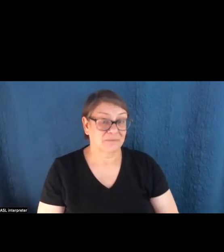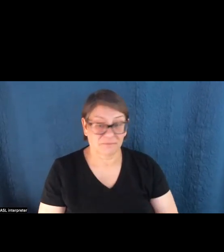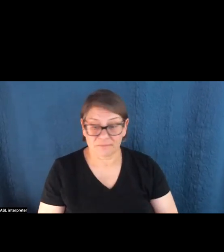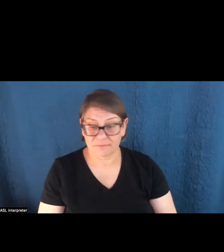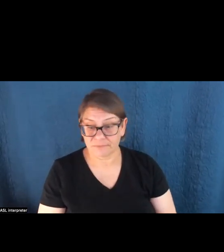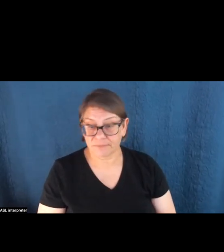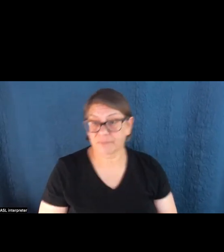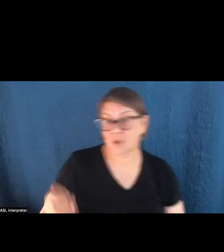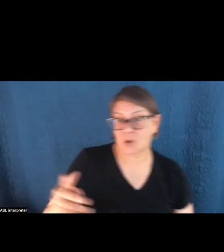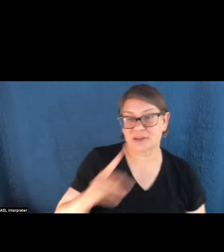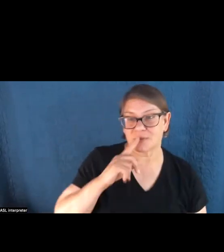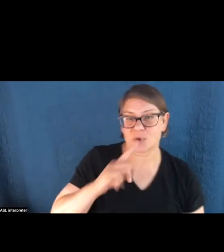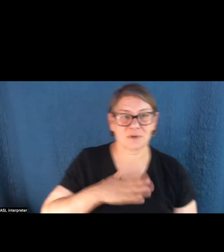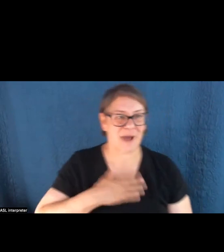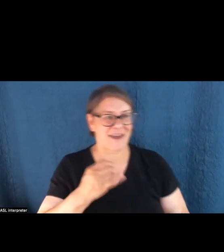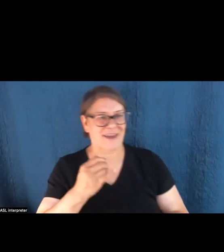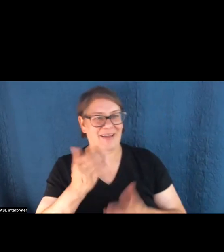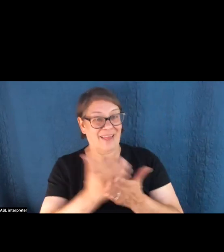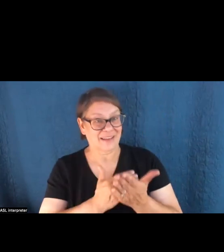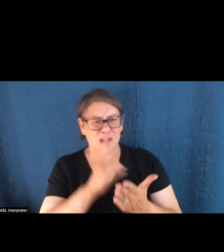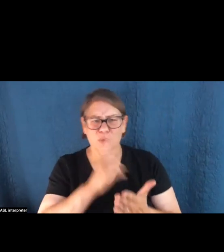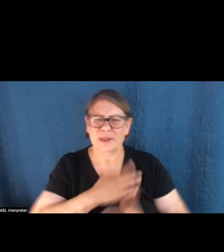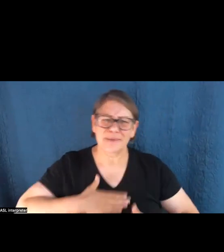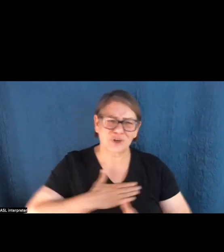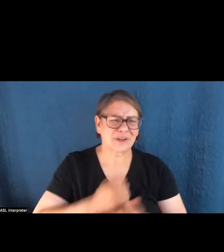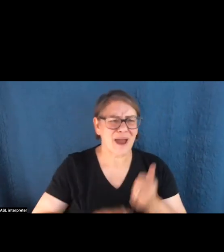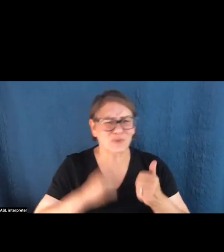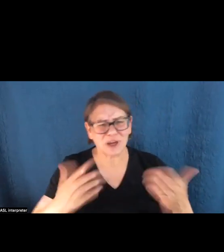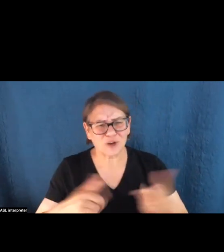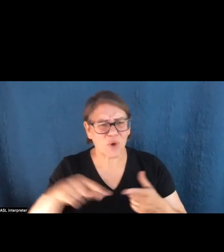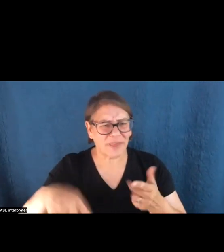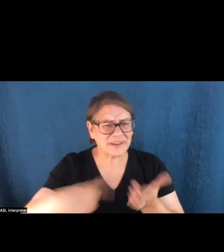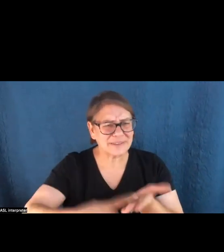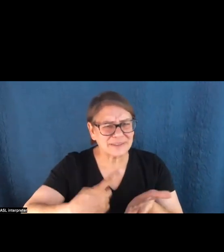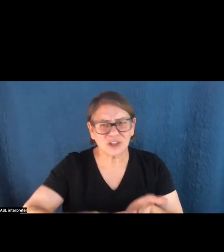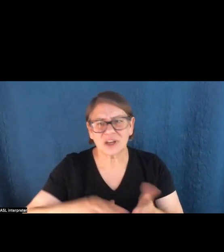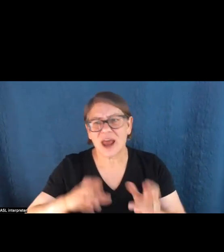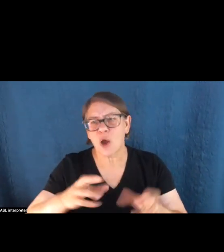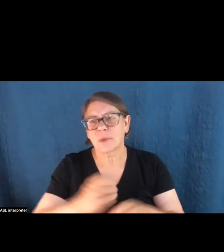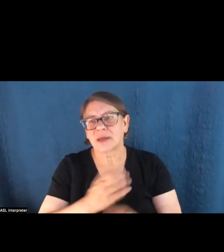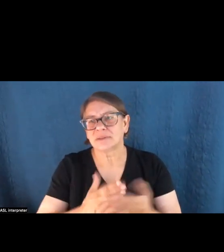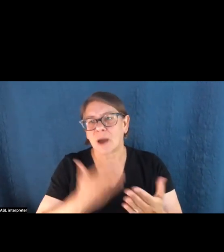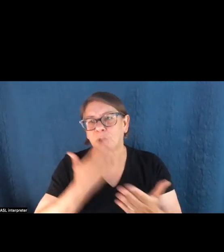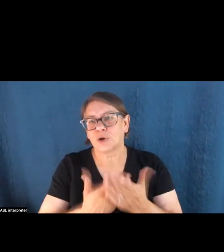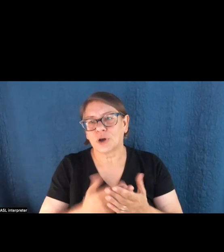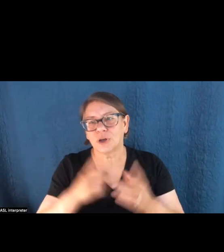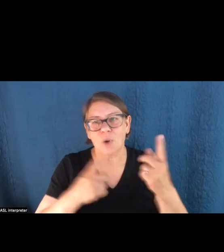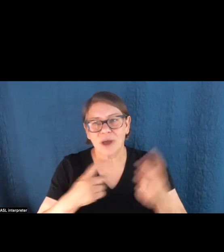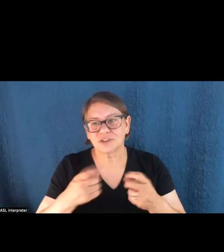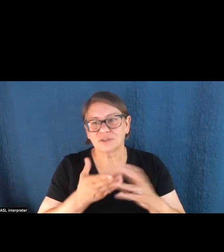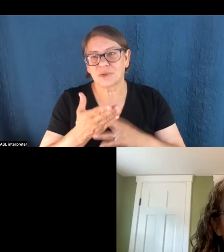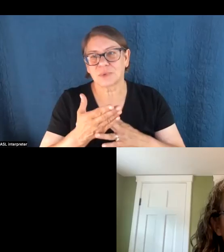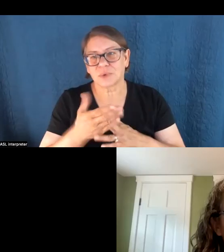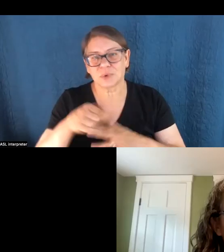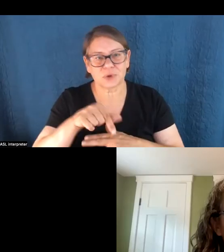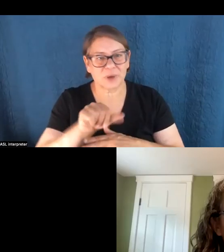So, okay, those are my lessons. I really appreciate everyone being here for this discussion. And I hope we get some good questions now in the Q&A. And